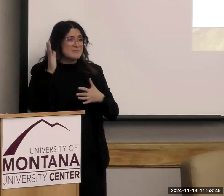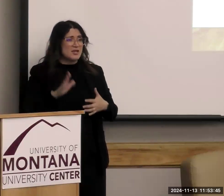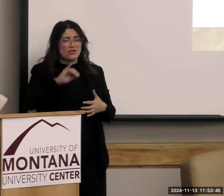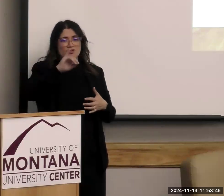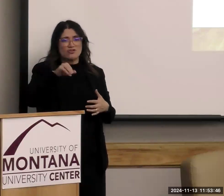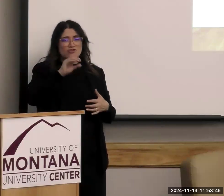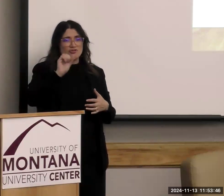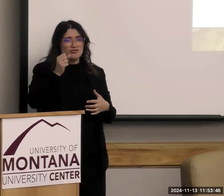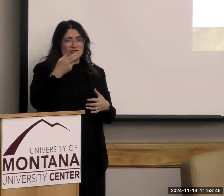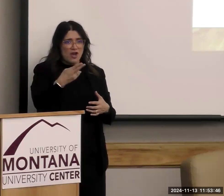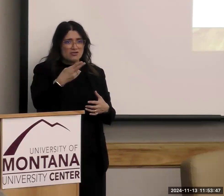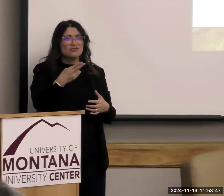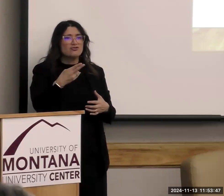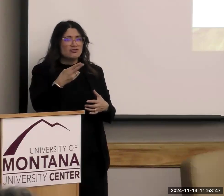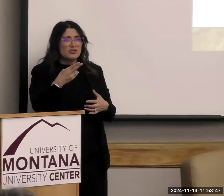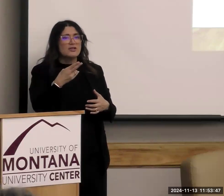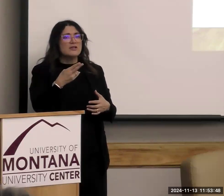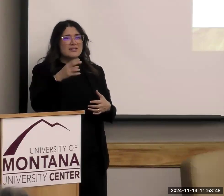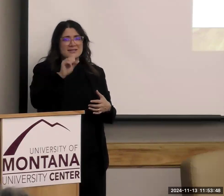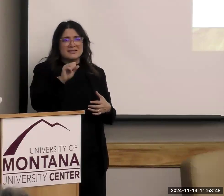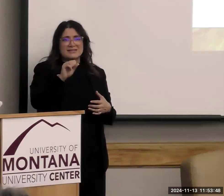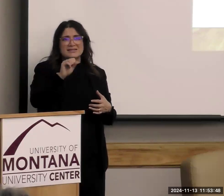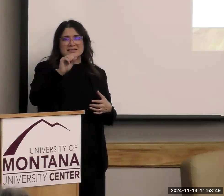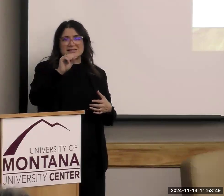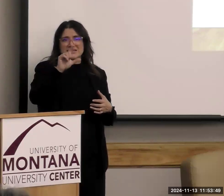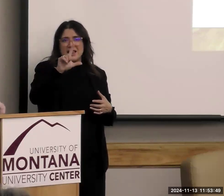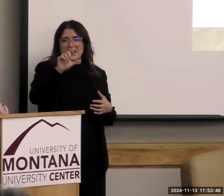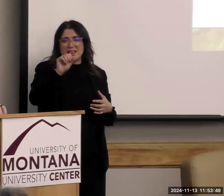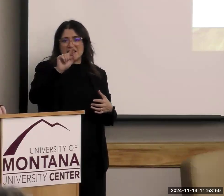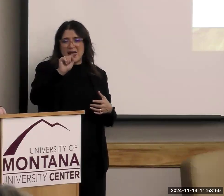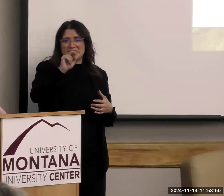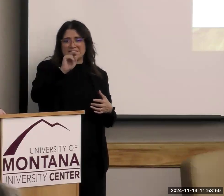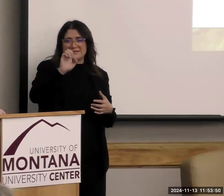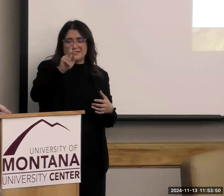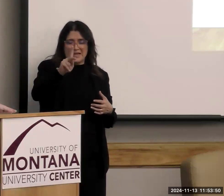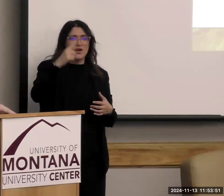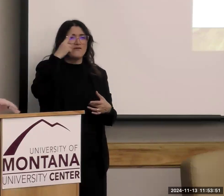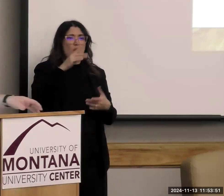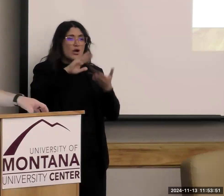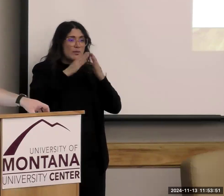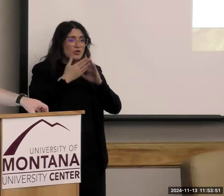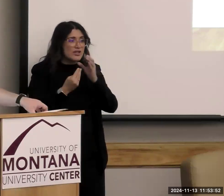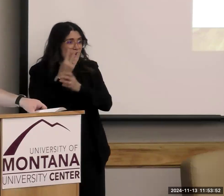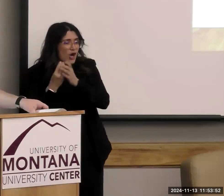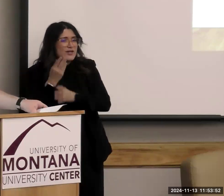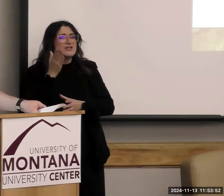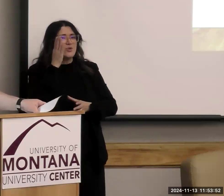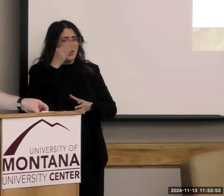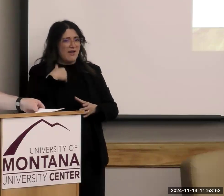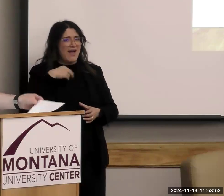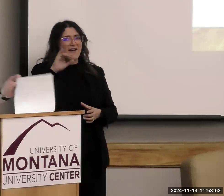who is a champion for community gardens and inclusive community gardens. So we're going to be hearing from Josh